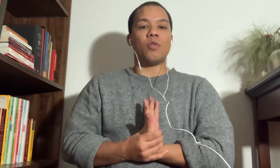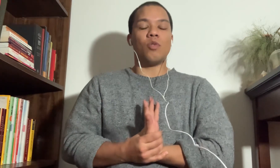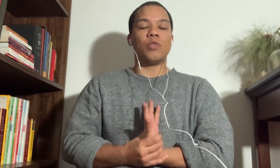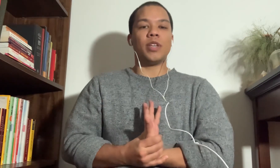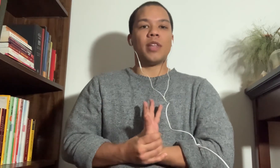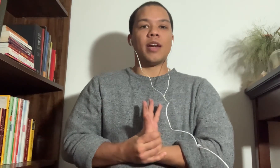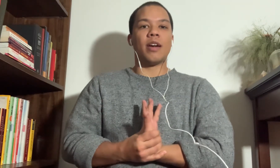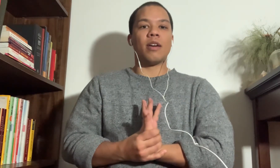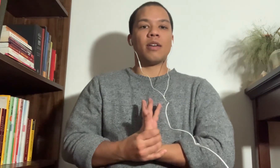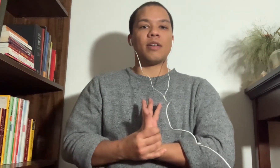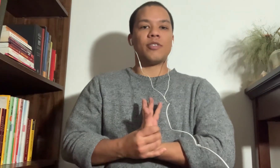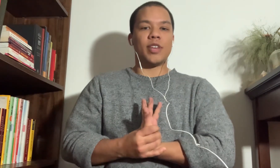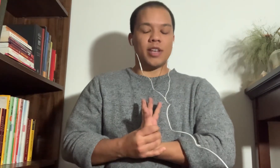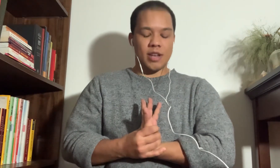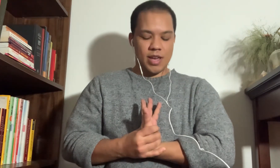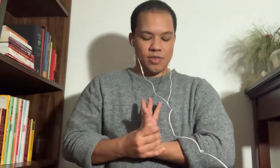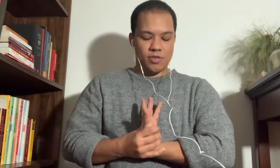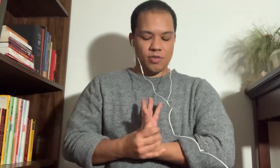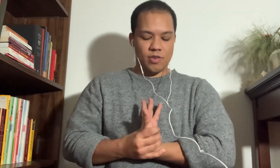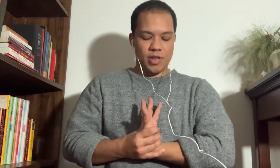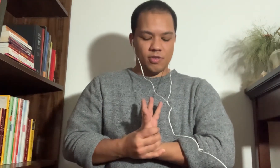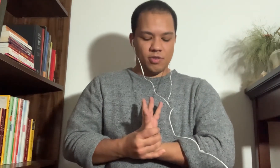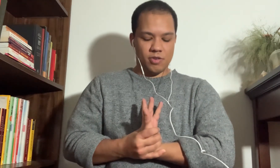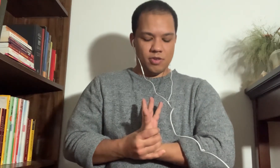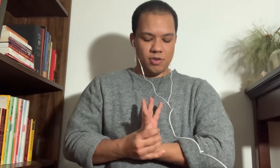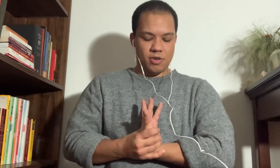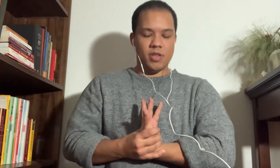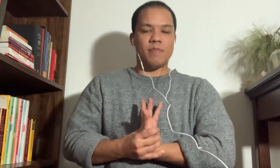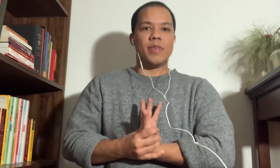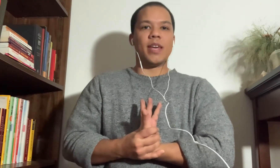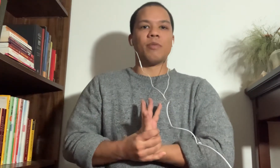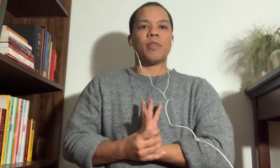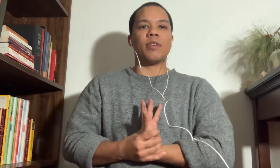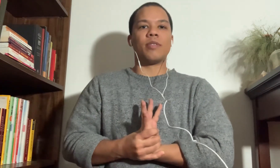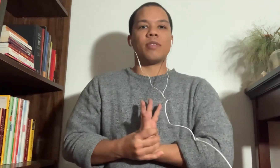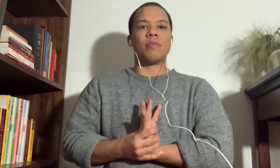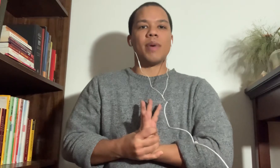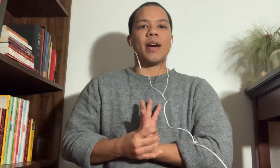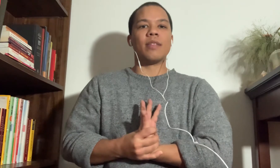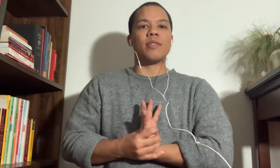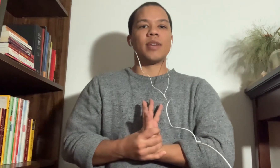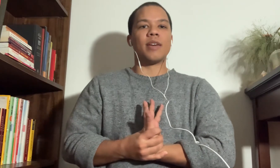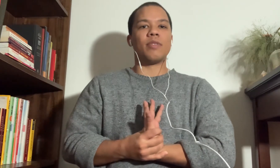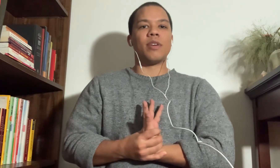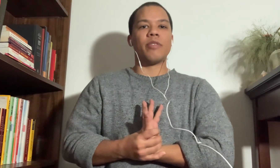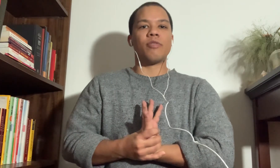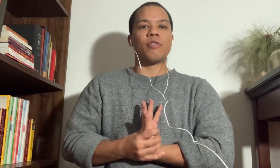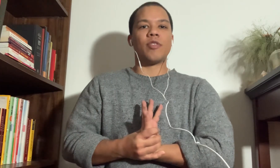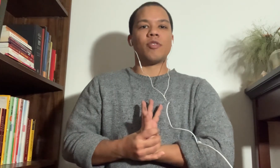Holding there. I should get a nice stretch deep in that wrist. Balancing out the other stretches.